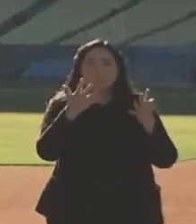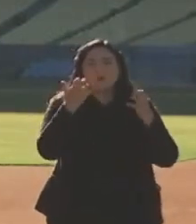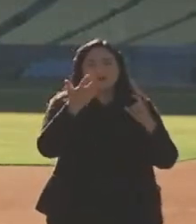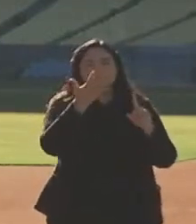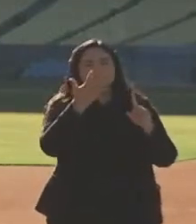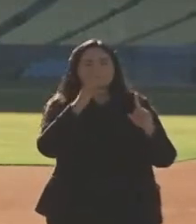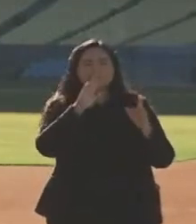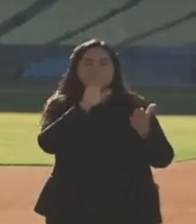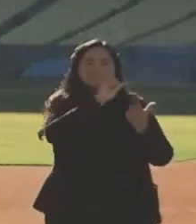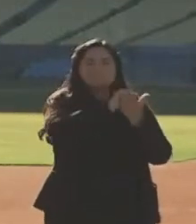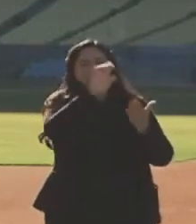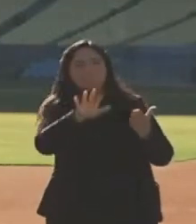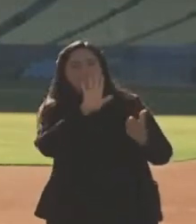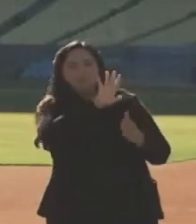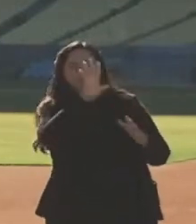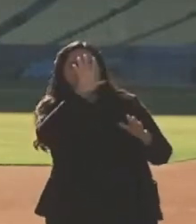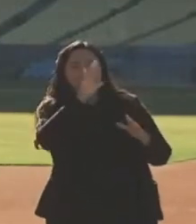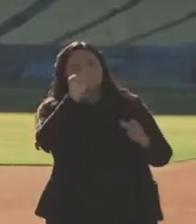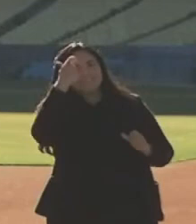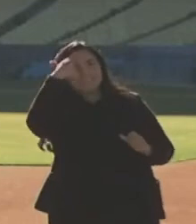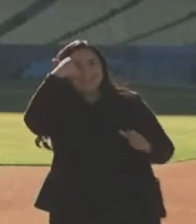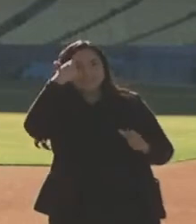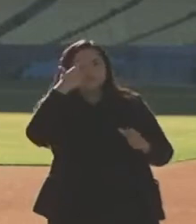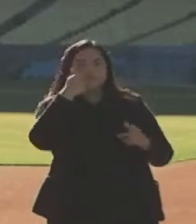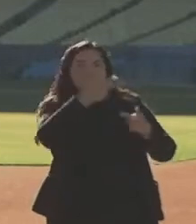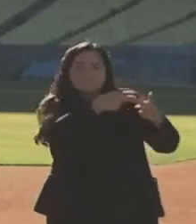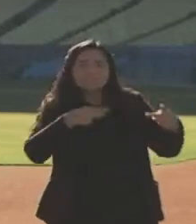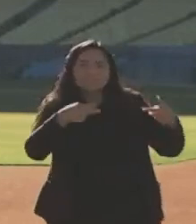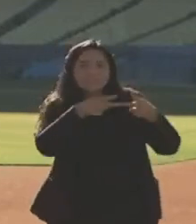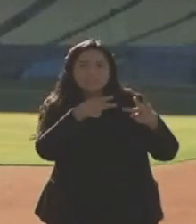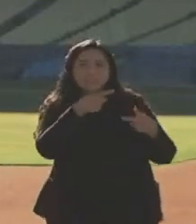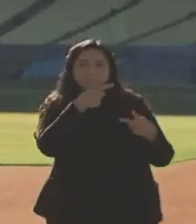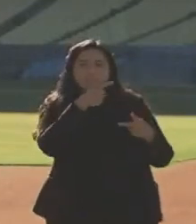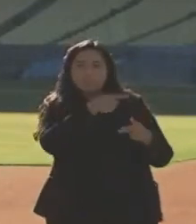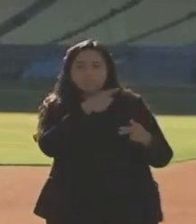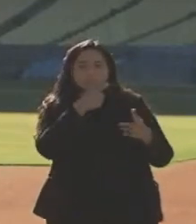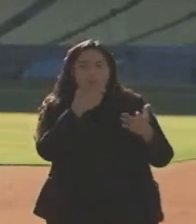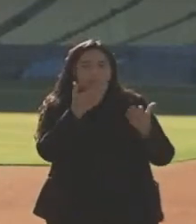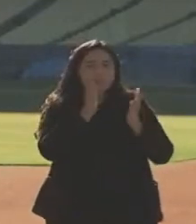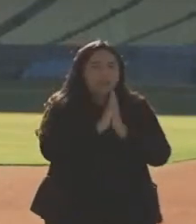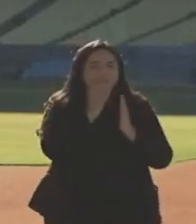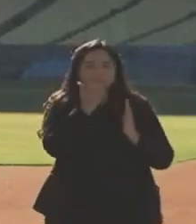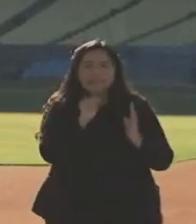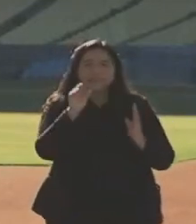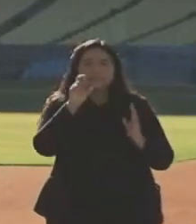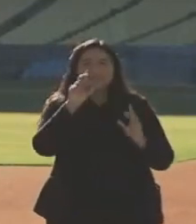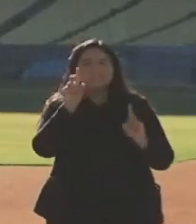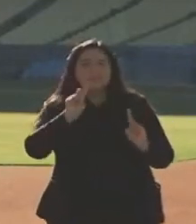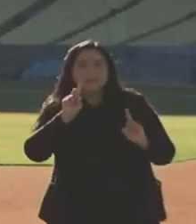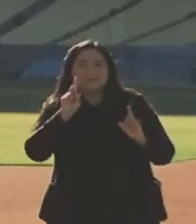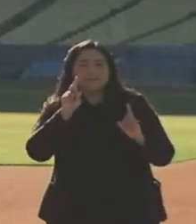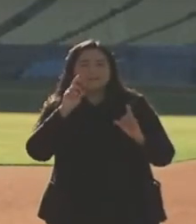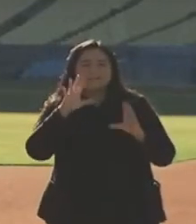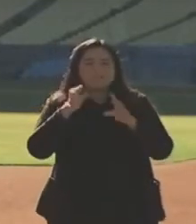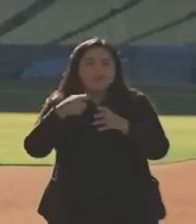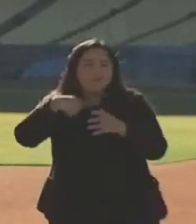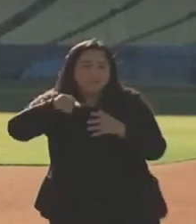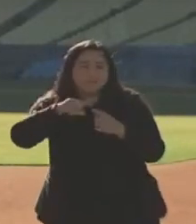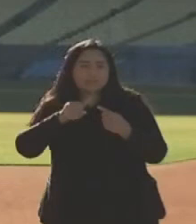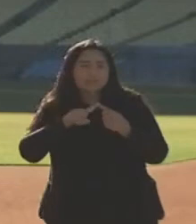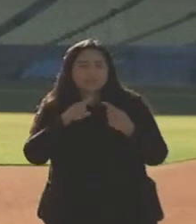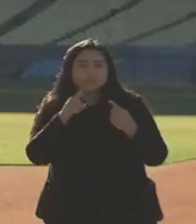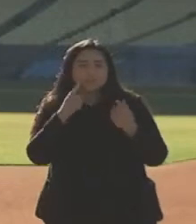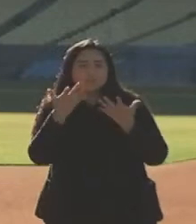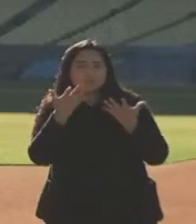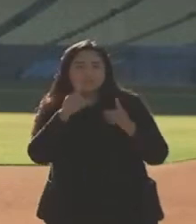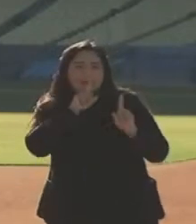or anyone on your political team advise the California Democratic Party to refer to the recall effort as a coup? Yeah, I'm focused on vaccine